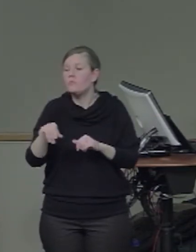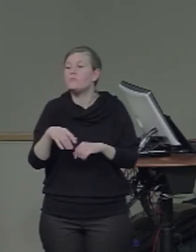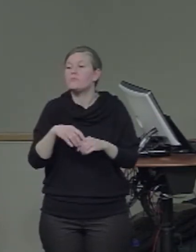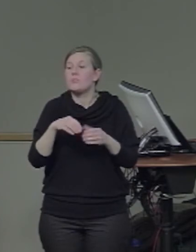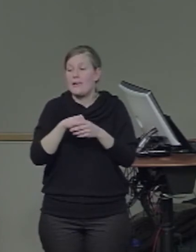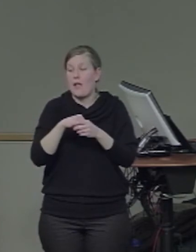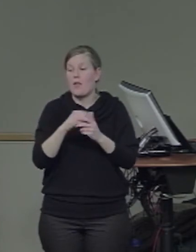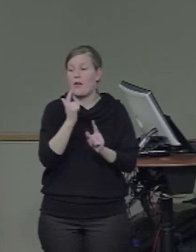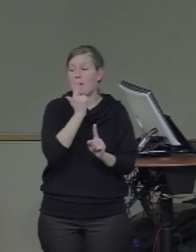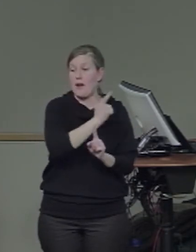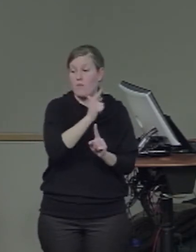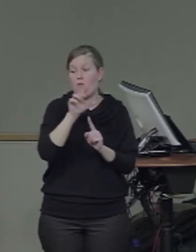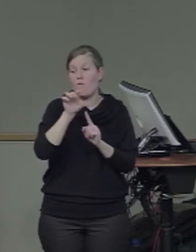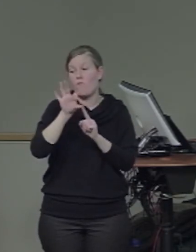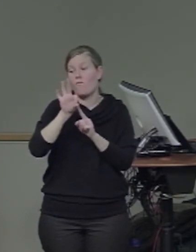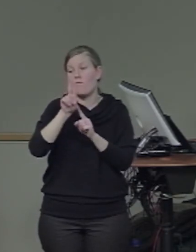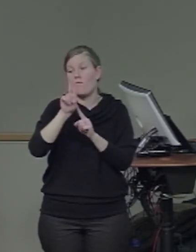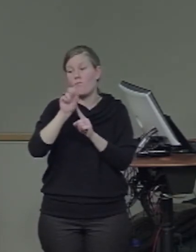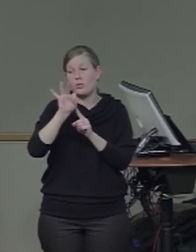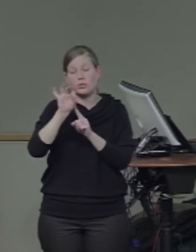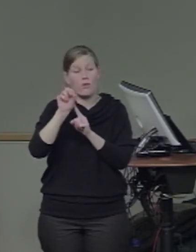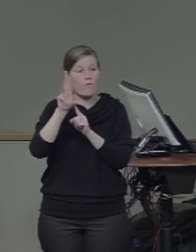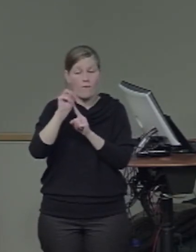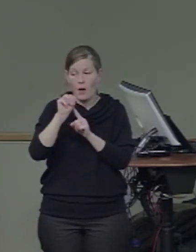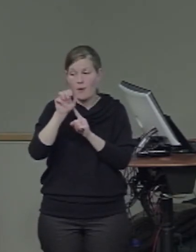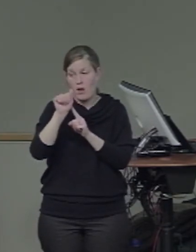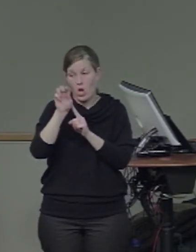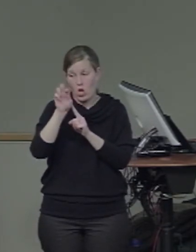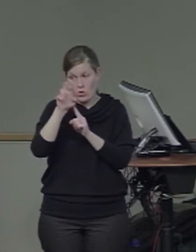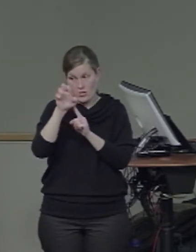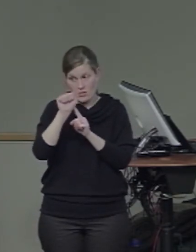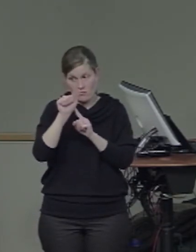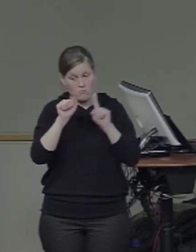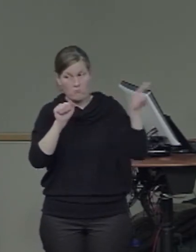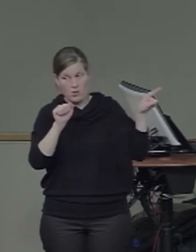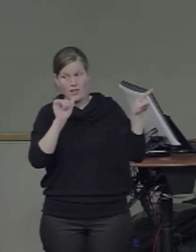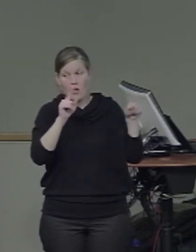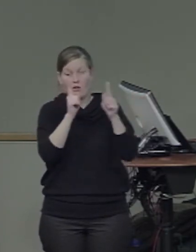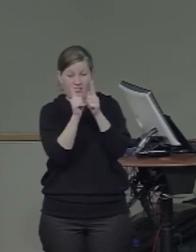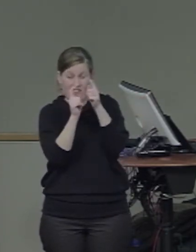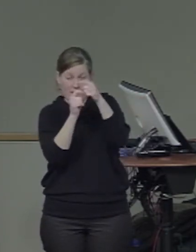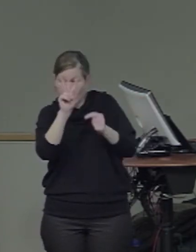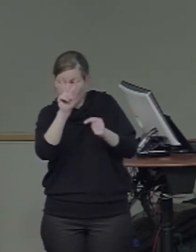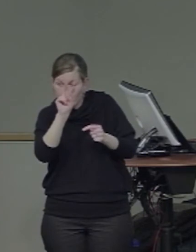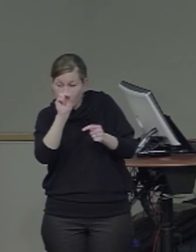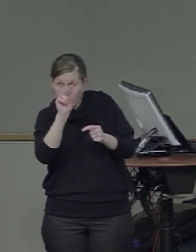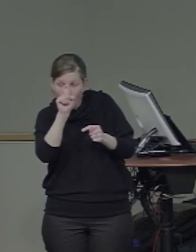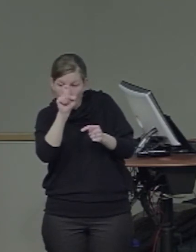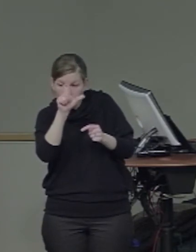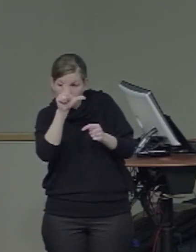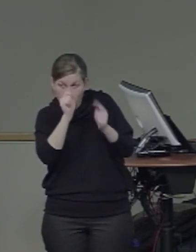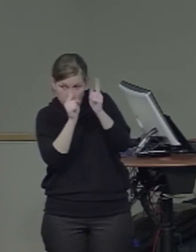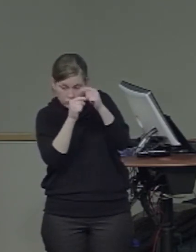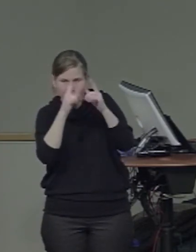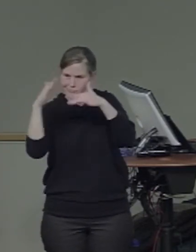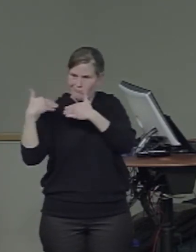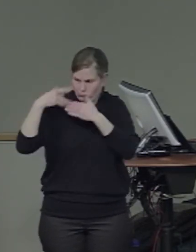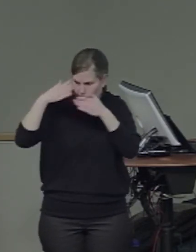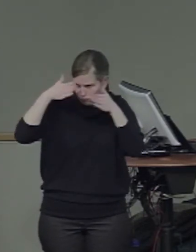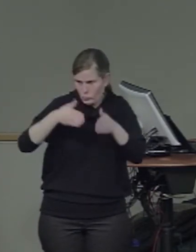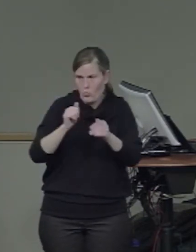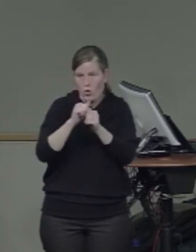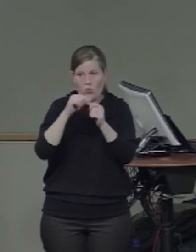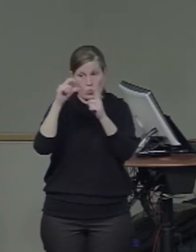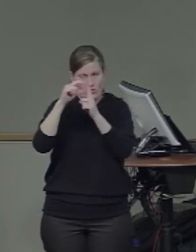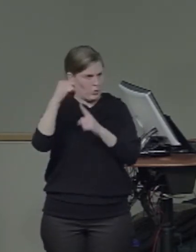that are informative for word identity, that's green, face identity in yellow,